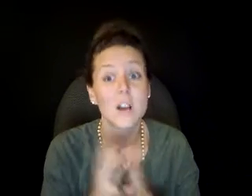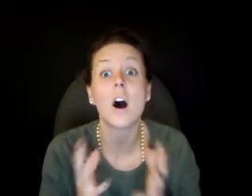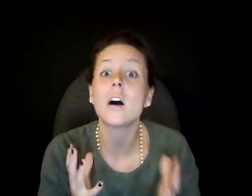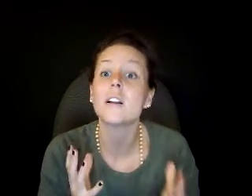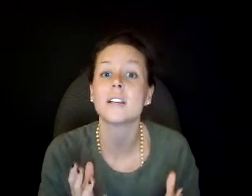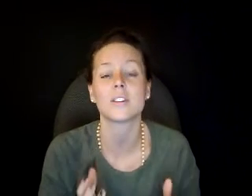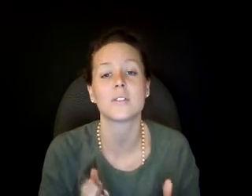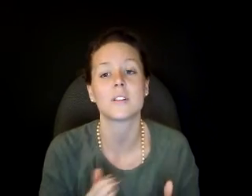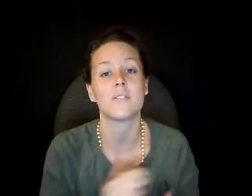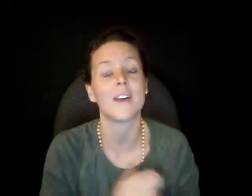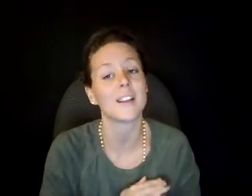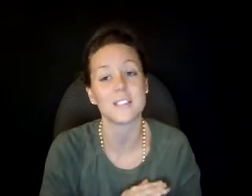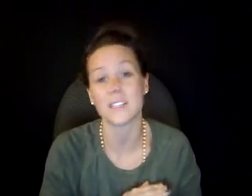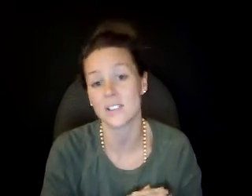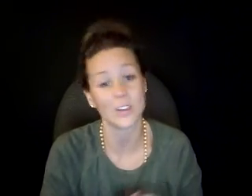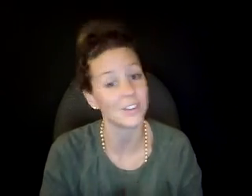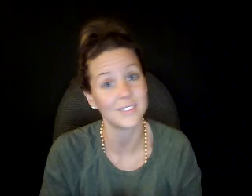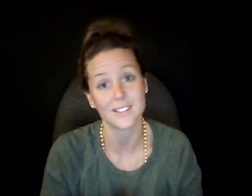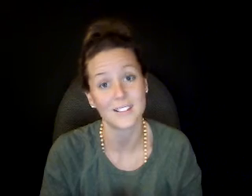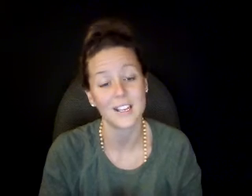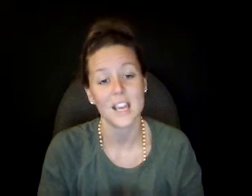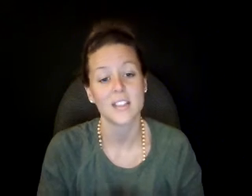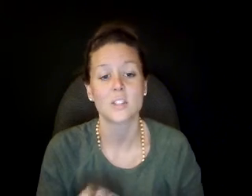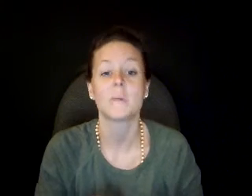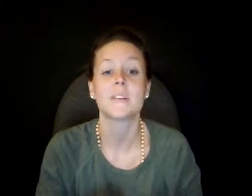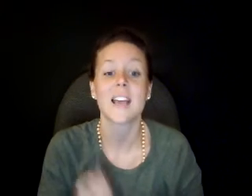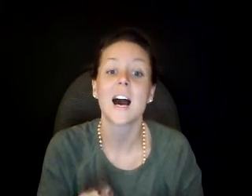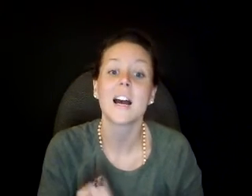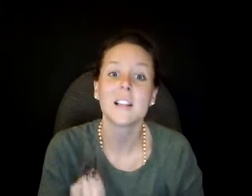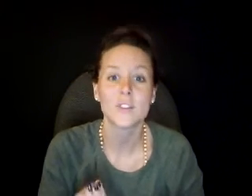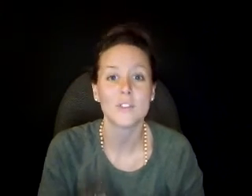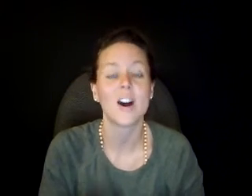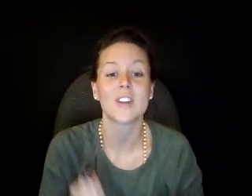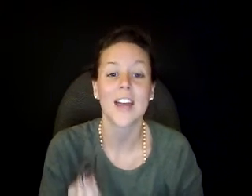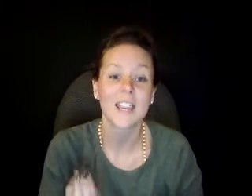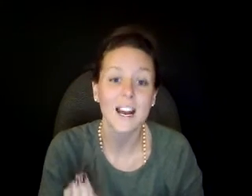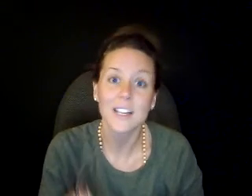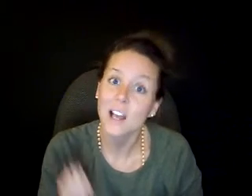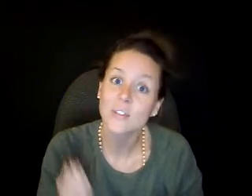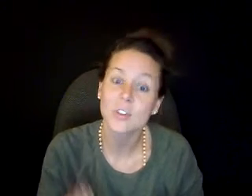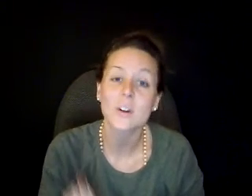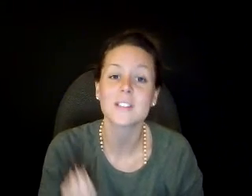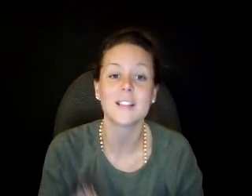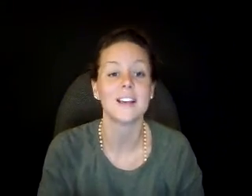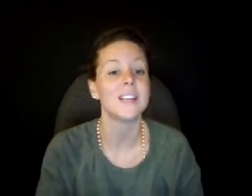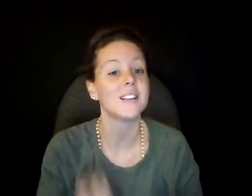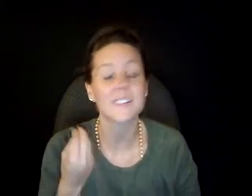all-inclusive and eternal. And so when we say, I love you, Father, and I love your Son, it is the